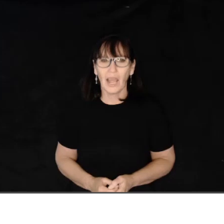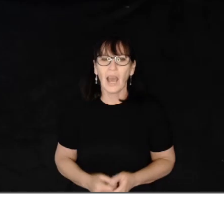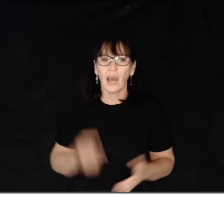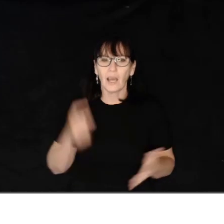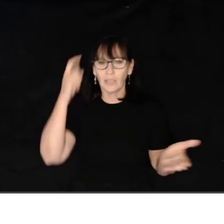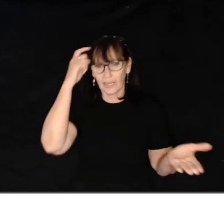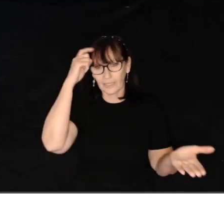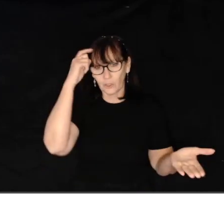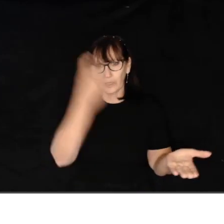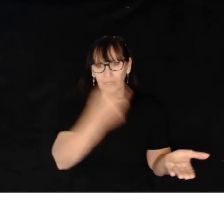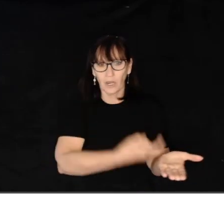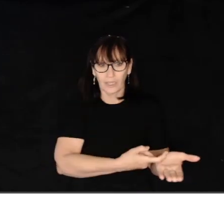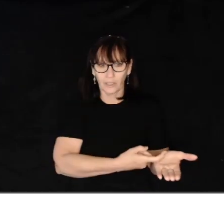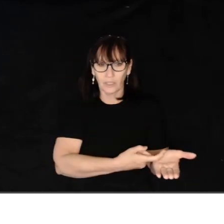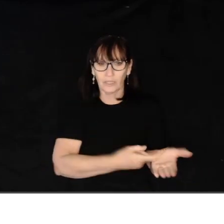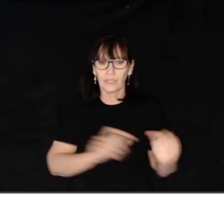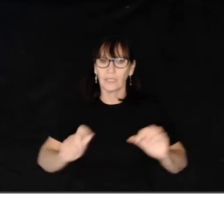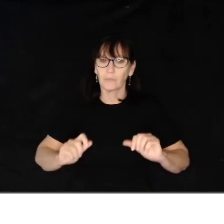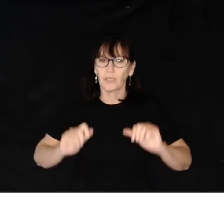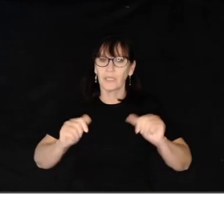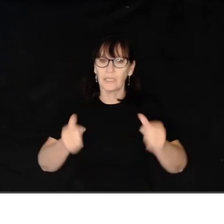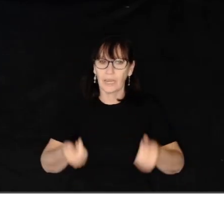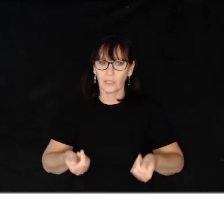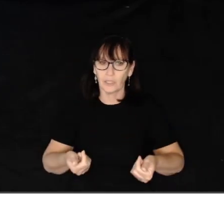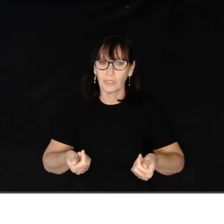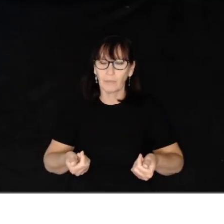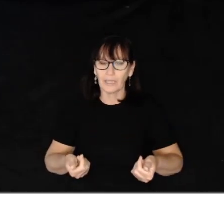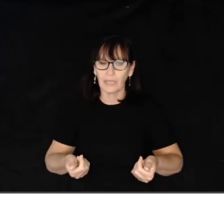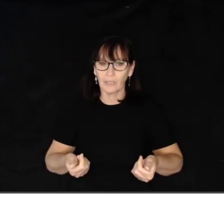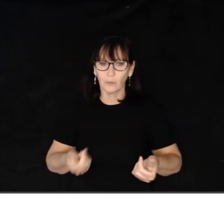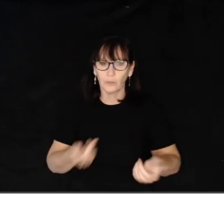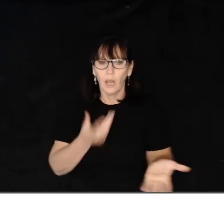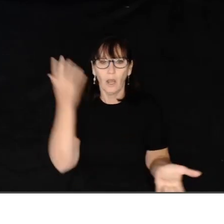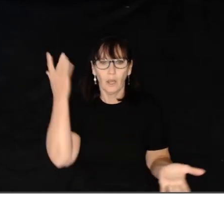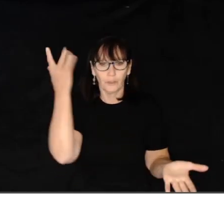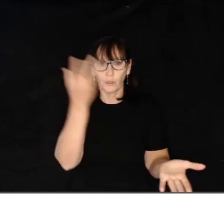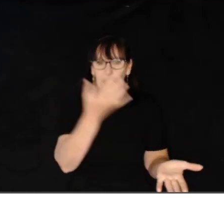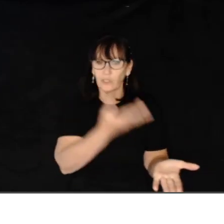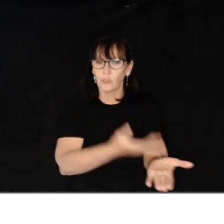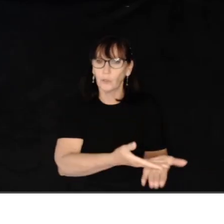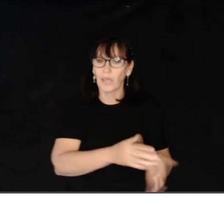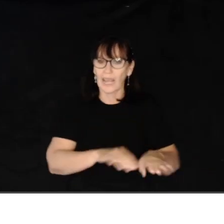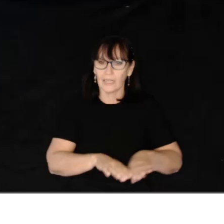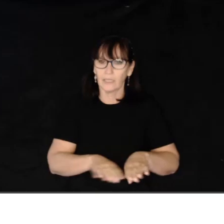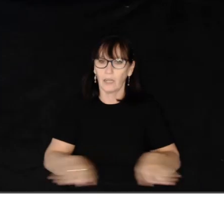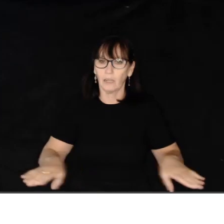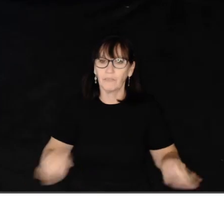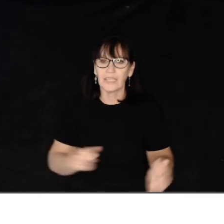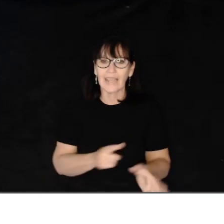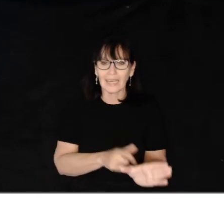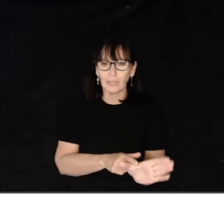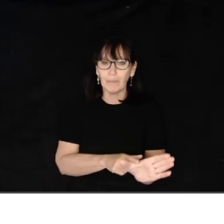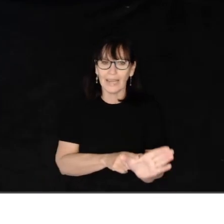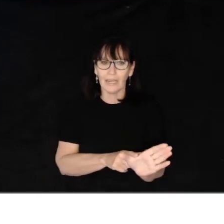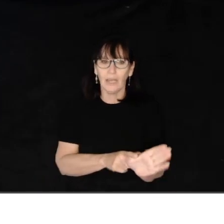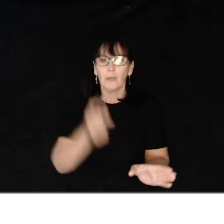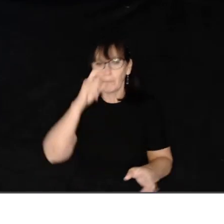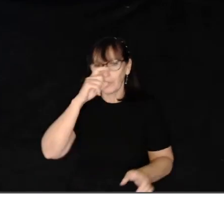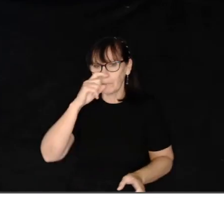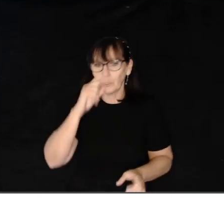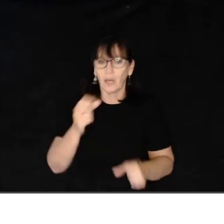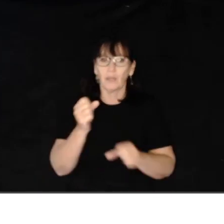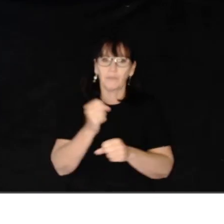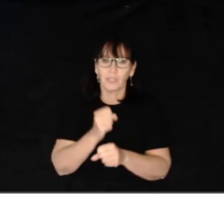I'd like to acknowledge that this presentation is being held on the traditional lands of the Younger Bear